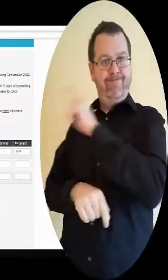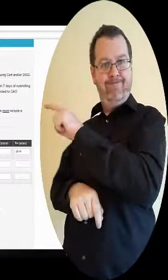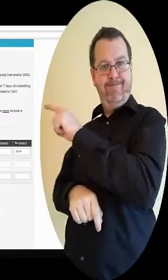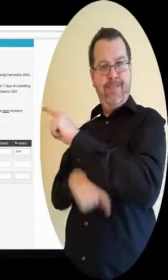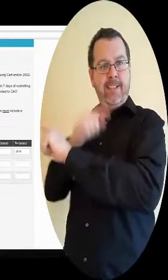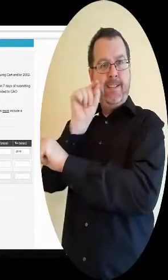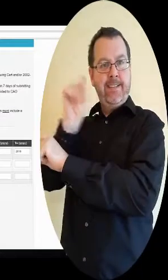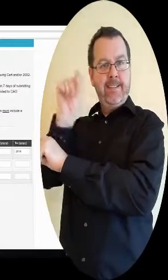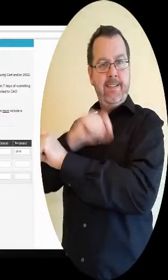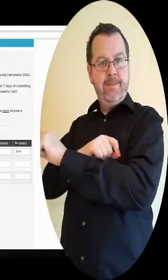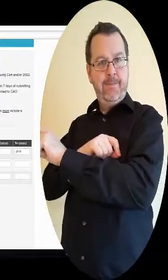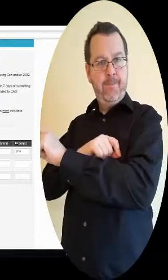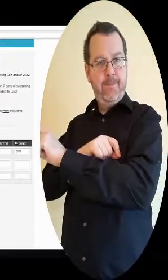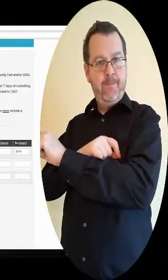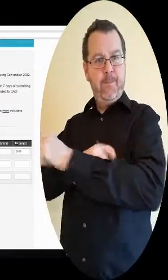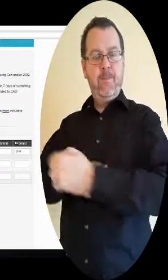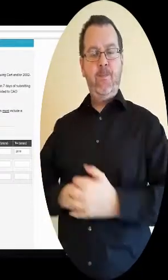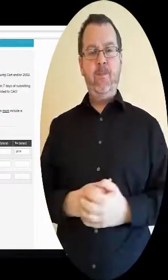provided.